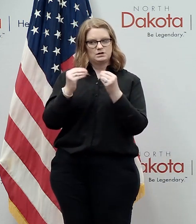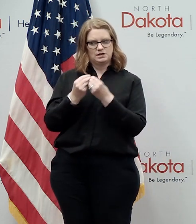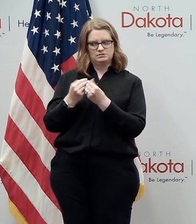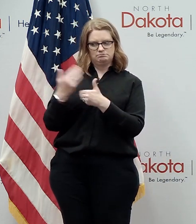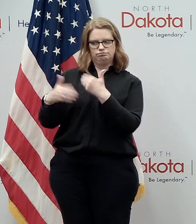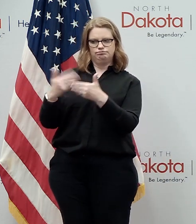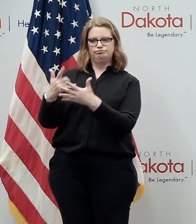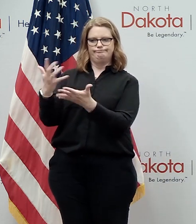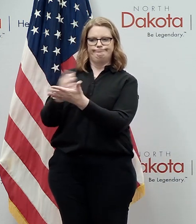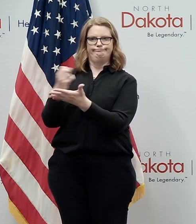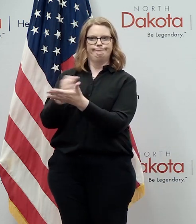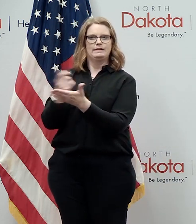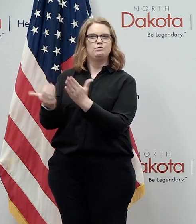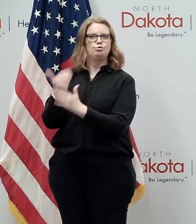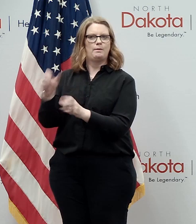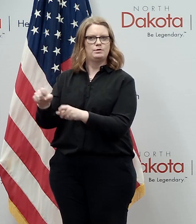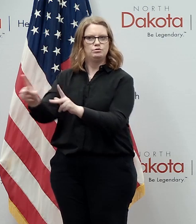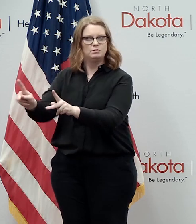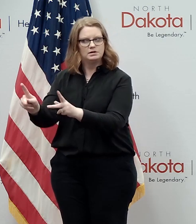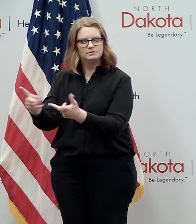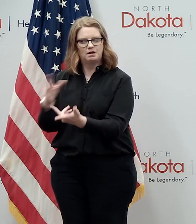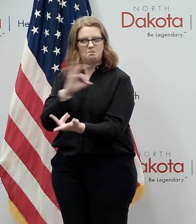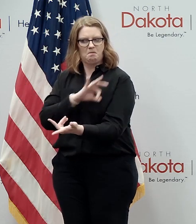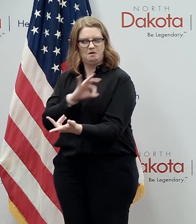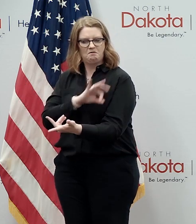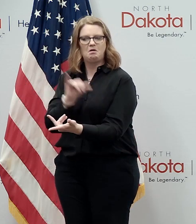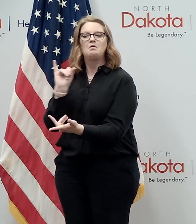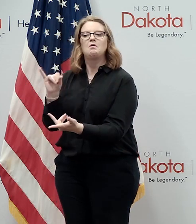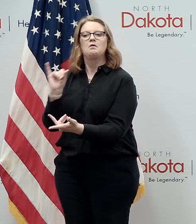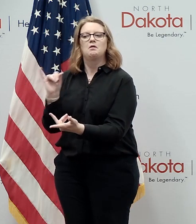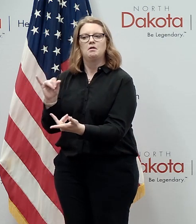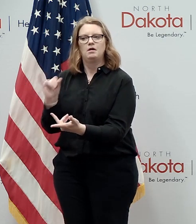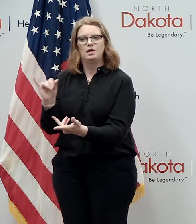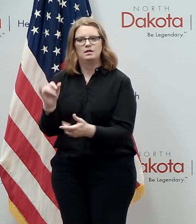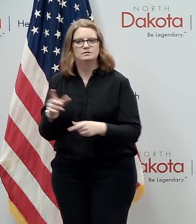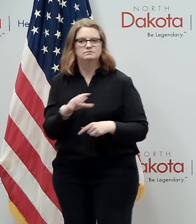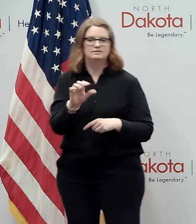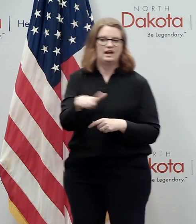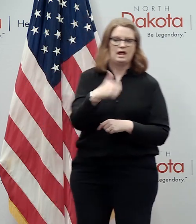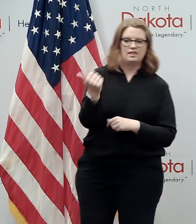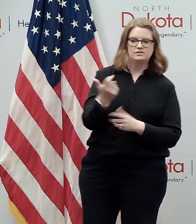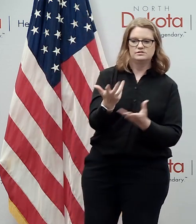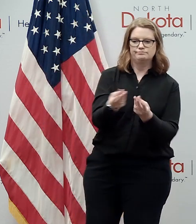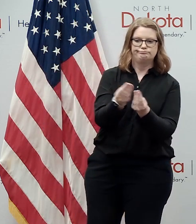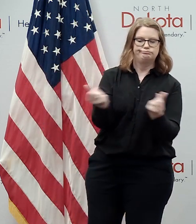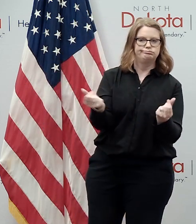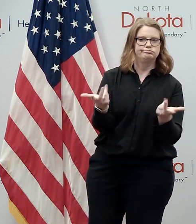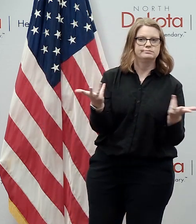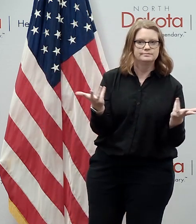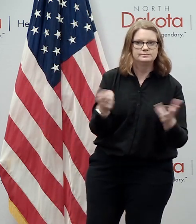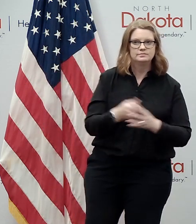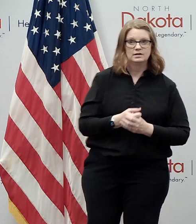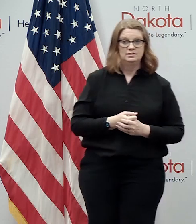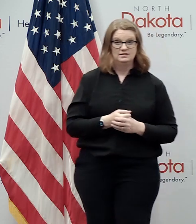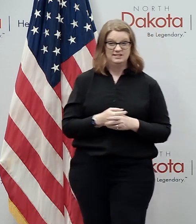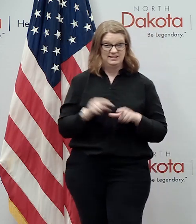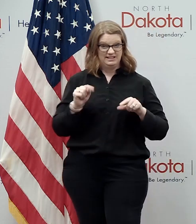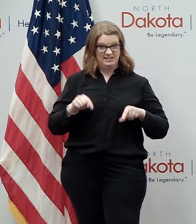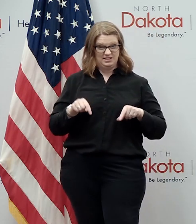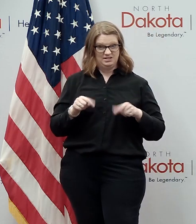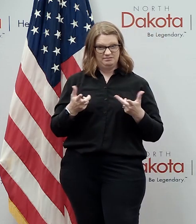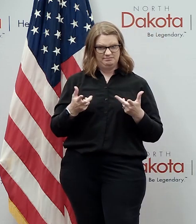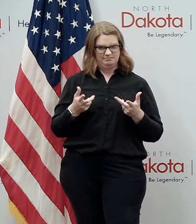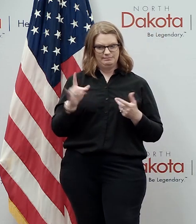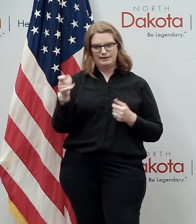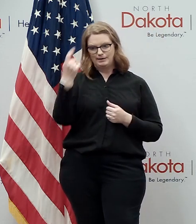um and really benefited from that that chaos and others just disappeared and went away and we're we don't have the option of going away